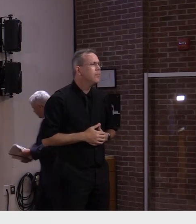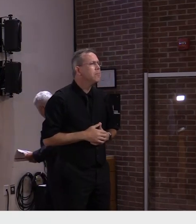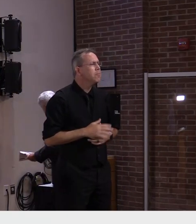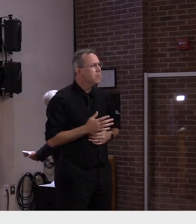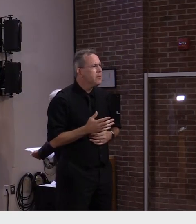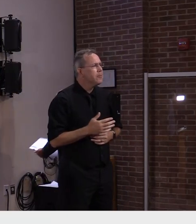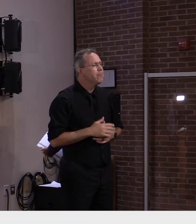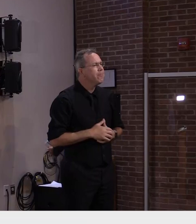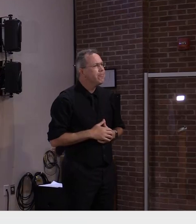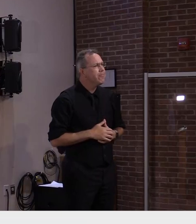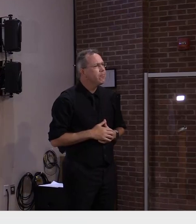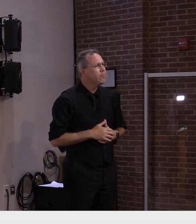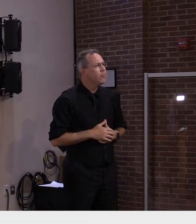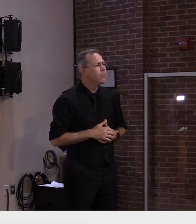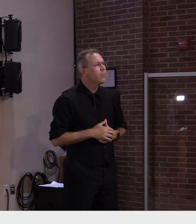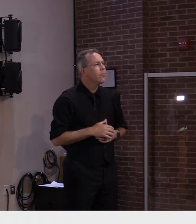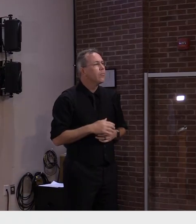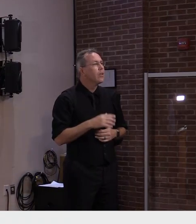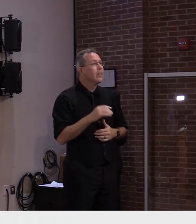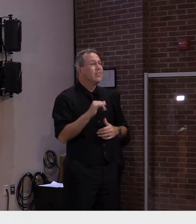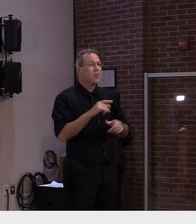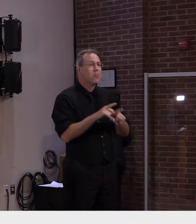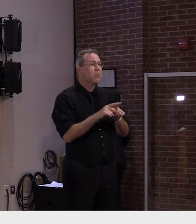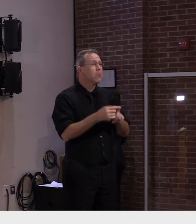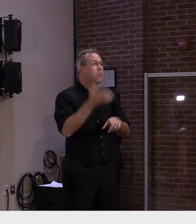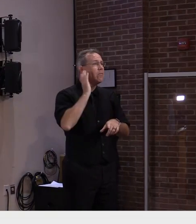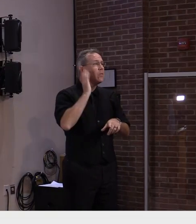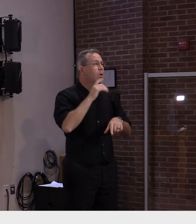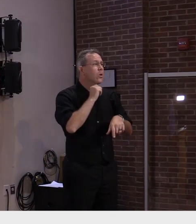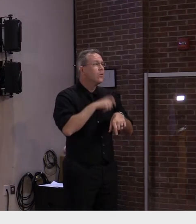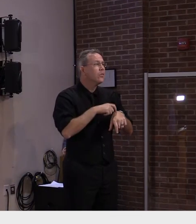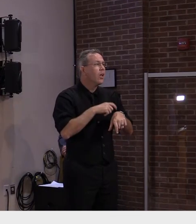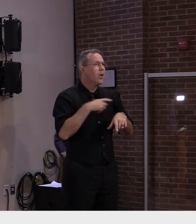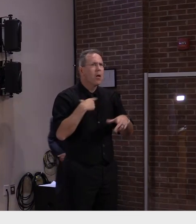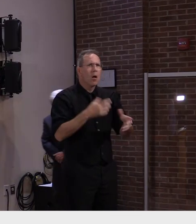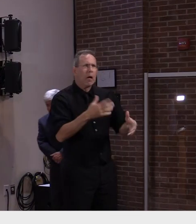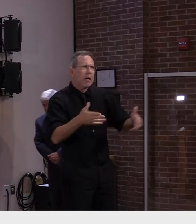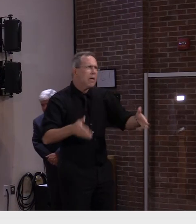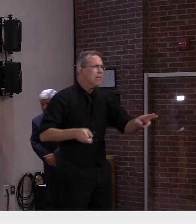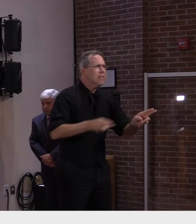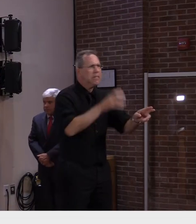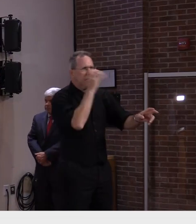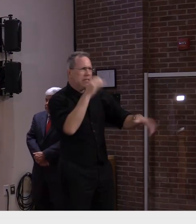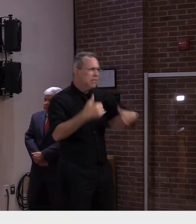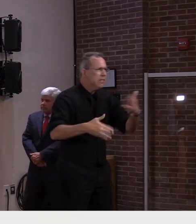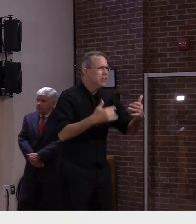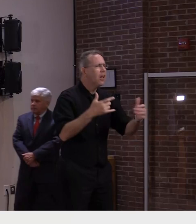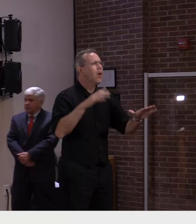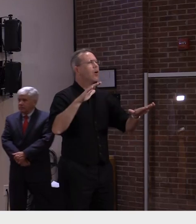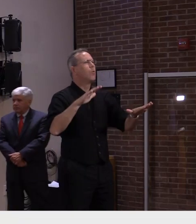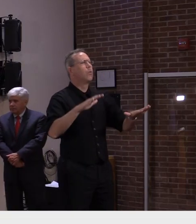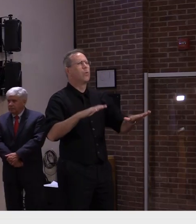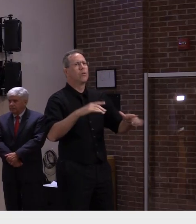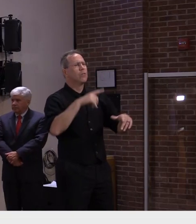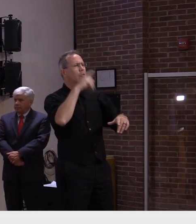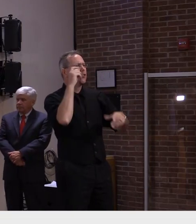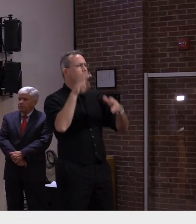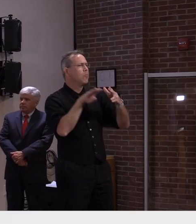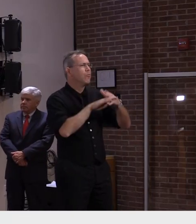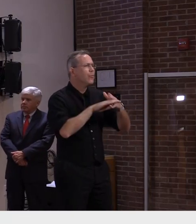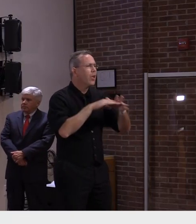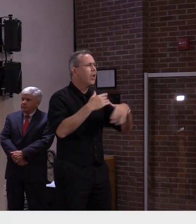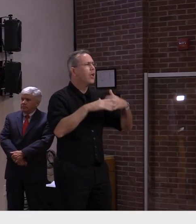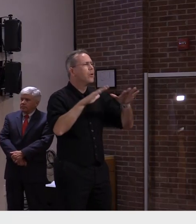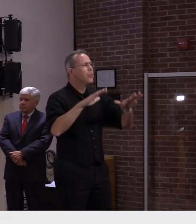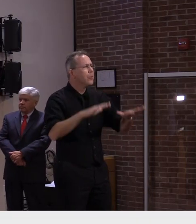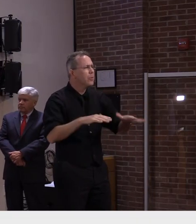demand is nowhere near what it used to be. So my hope is that most people can still have a 48-hour window of time and get the result